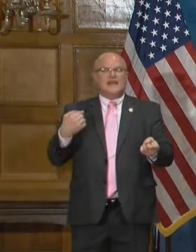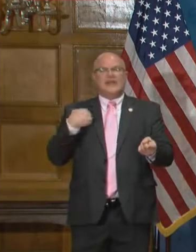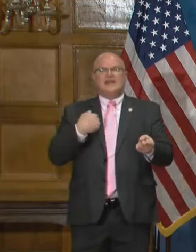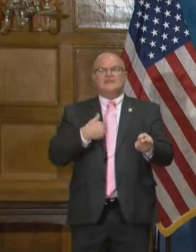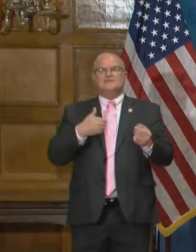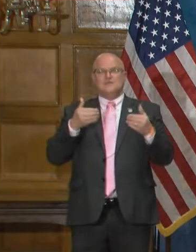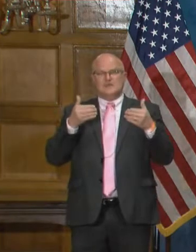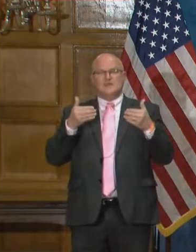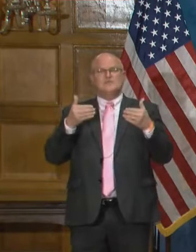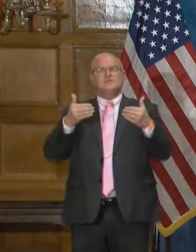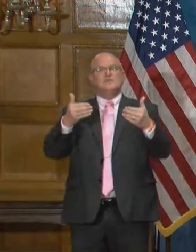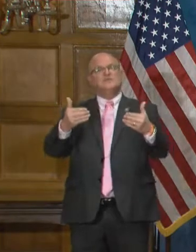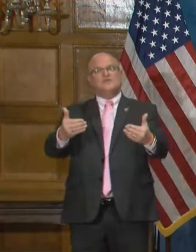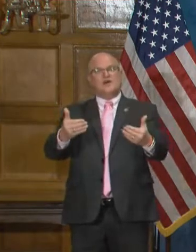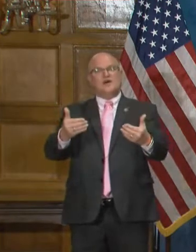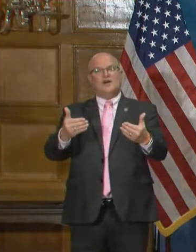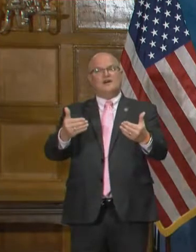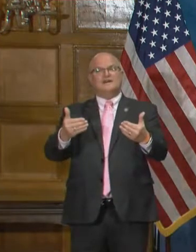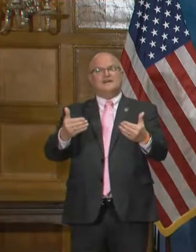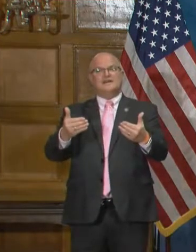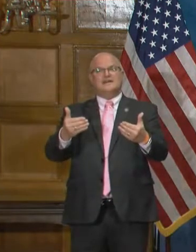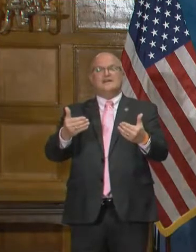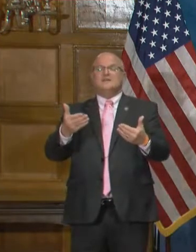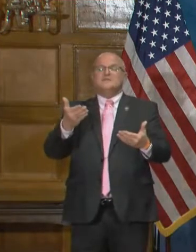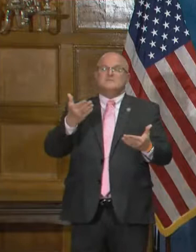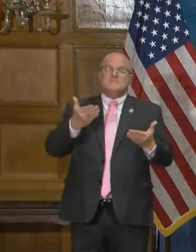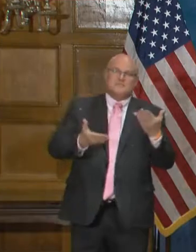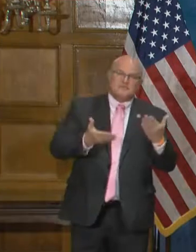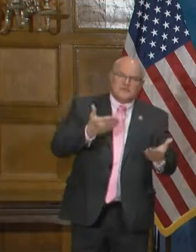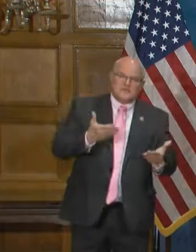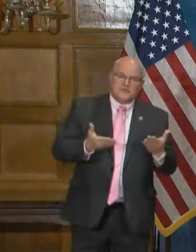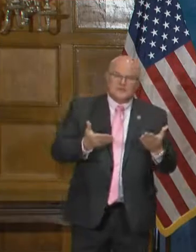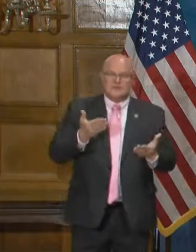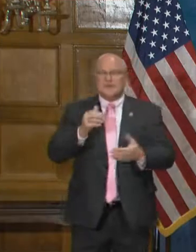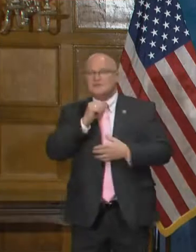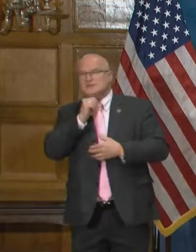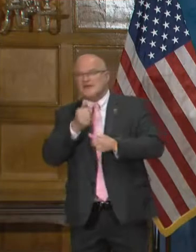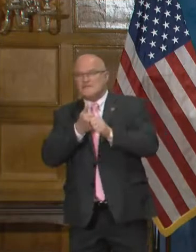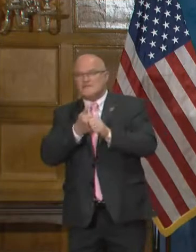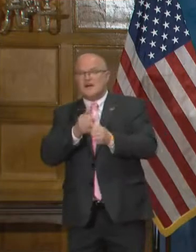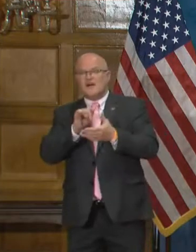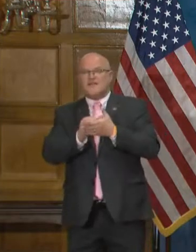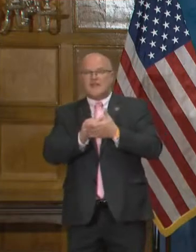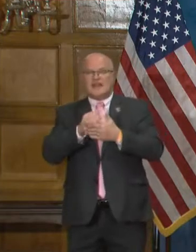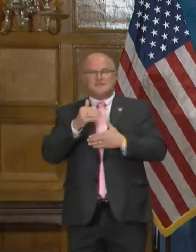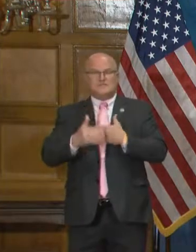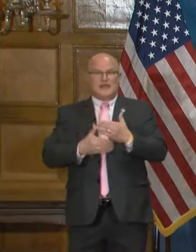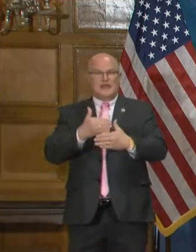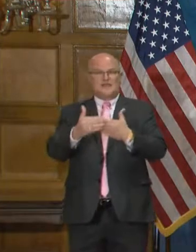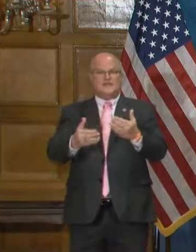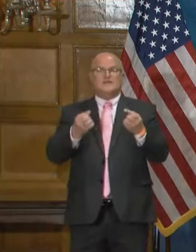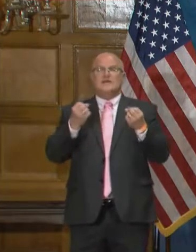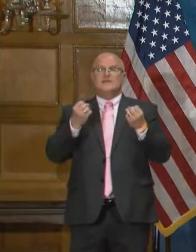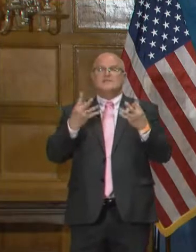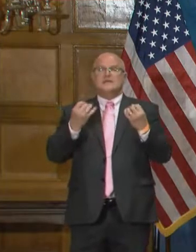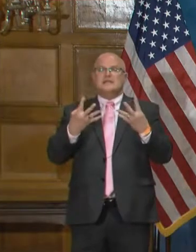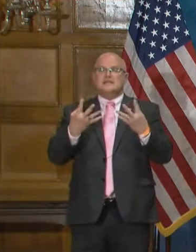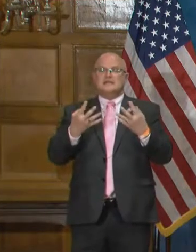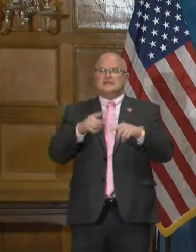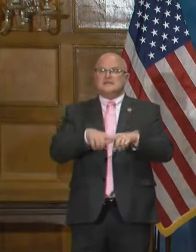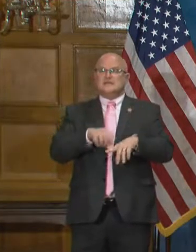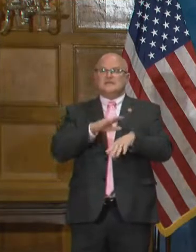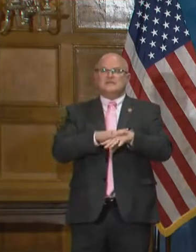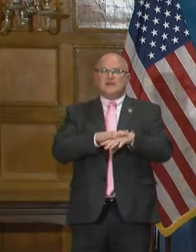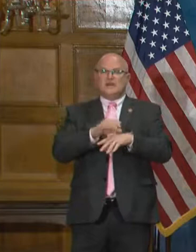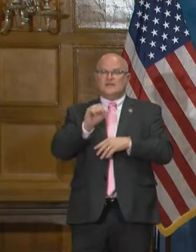we move on, uh, it, we may or may not follow that continued, uh, pattern. A lot of it will depend simply